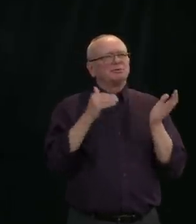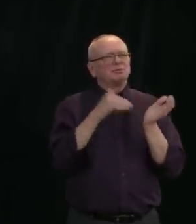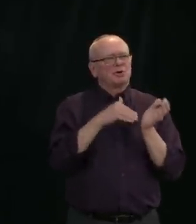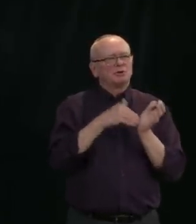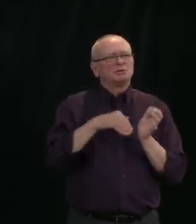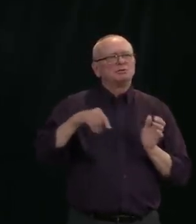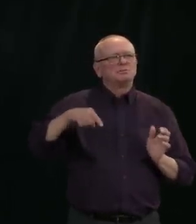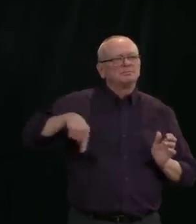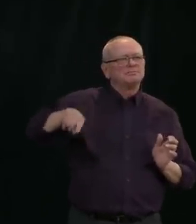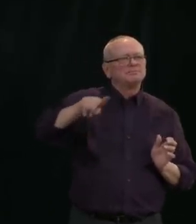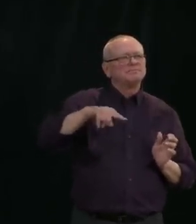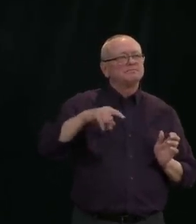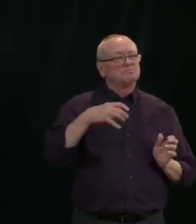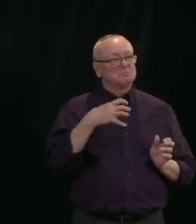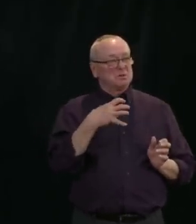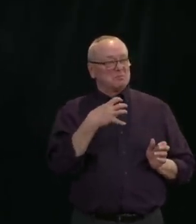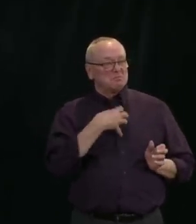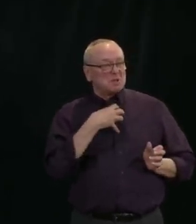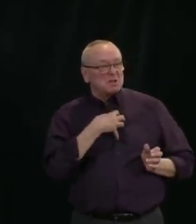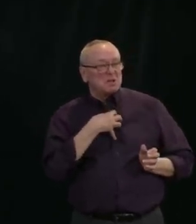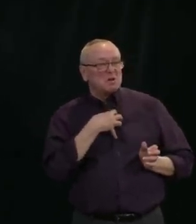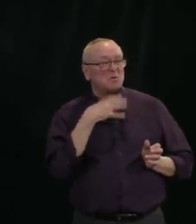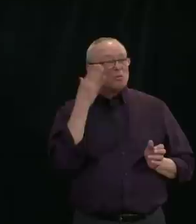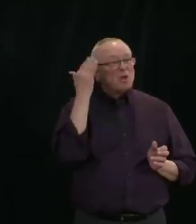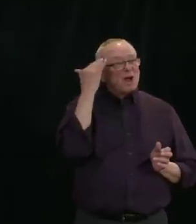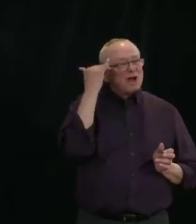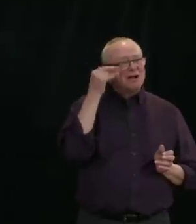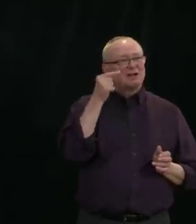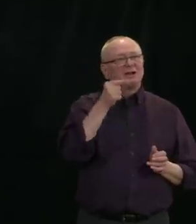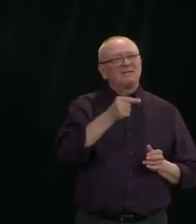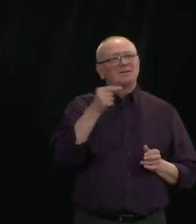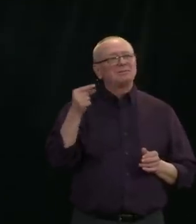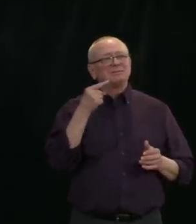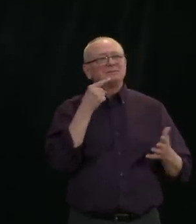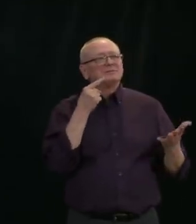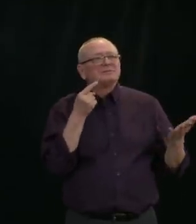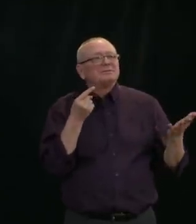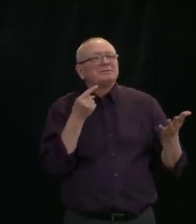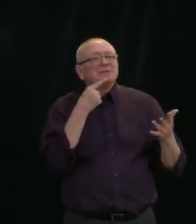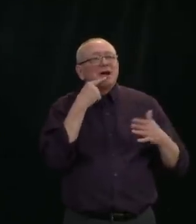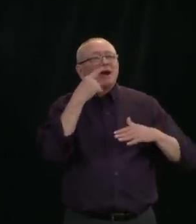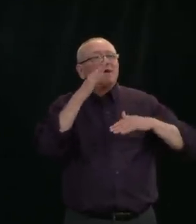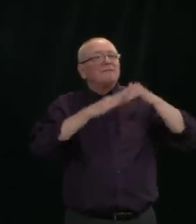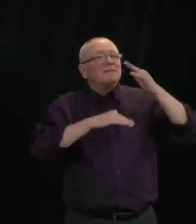a facility fee when physicians are using a government hospital.